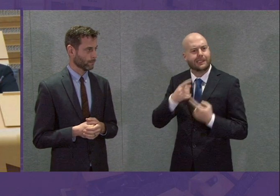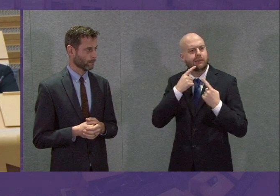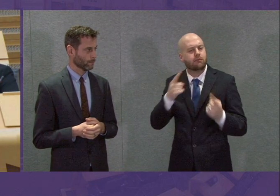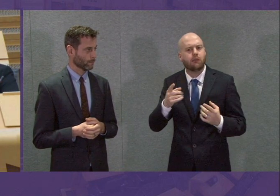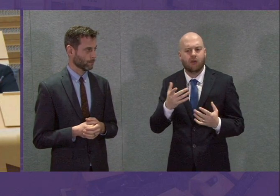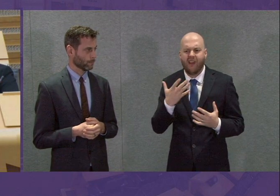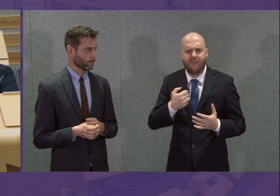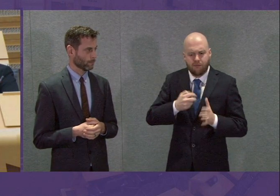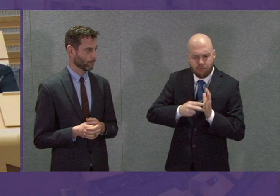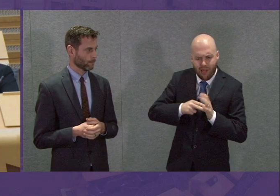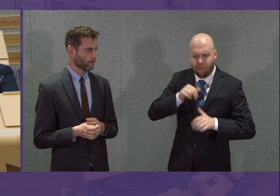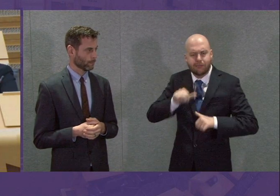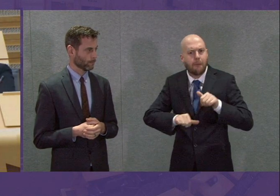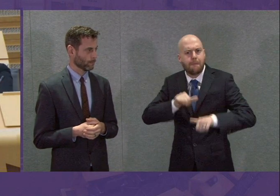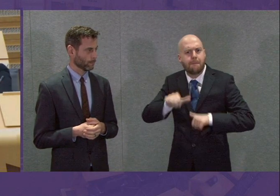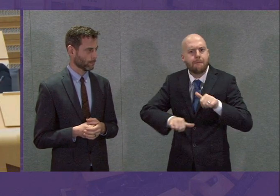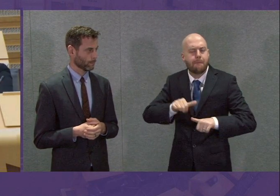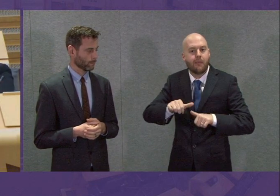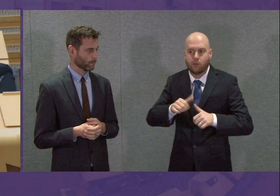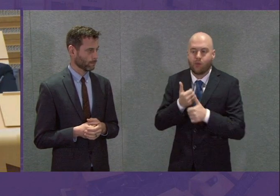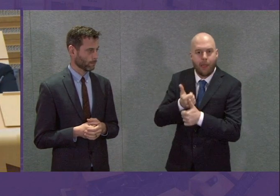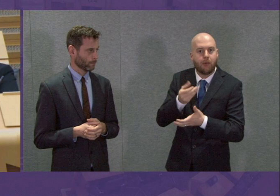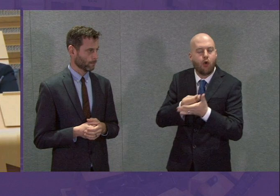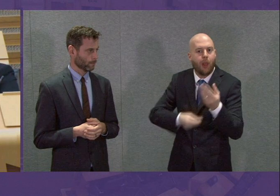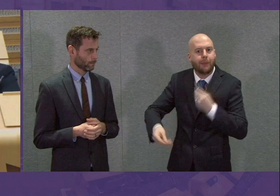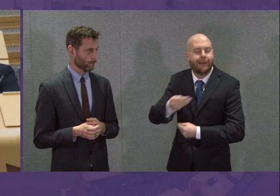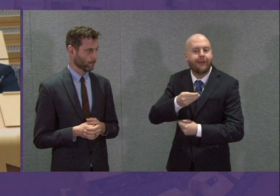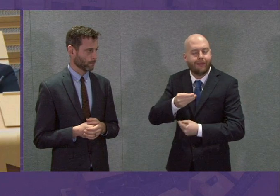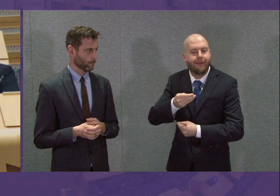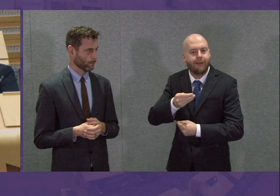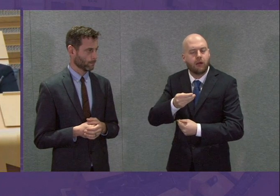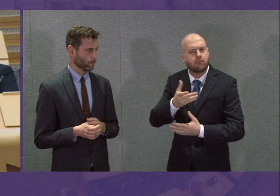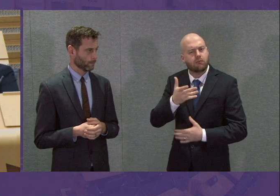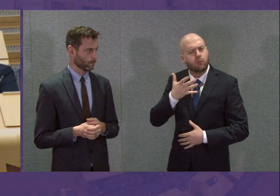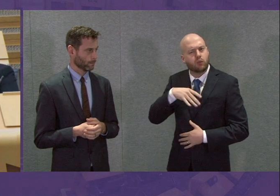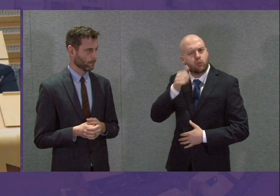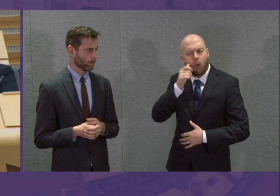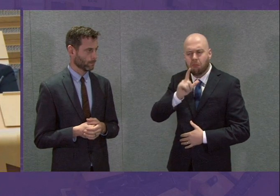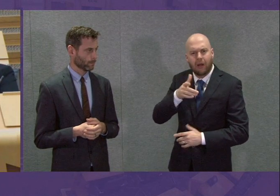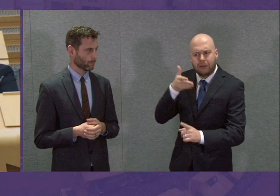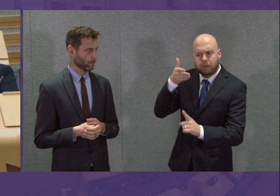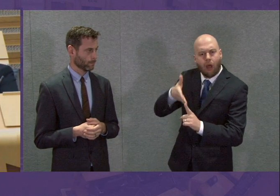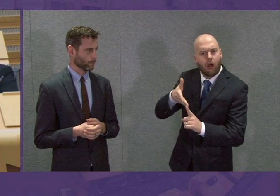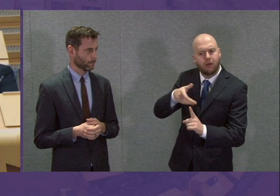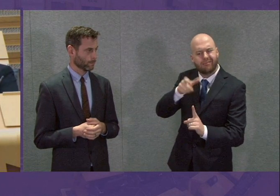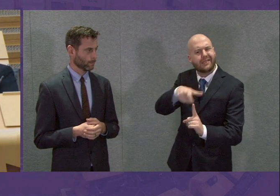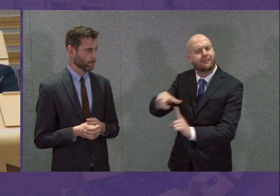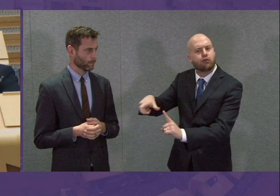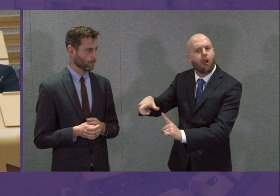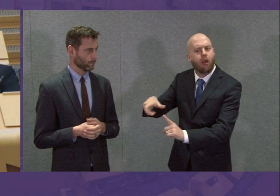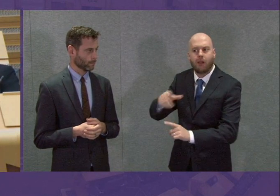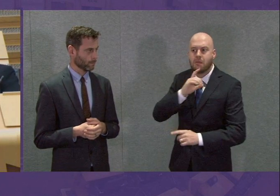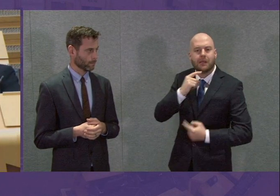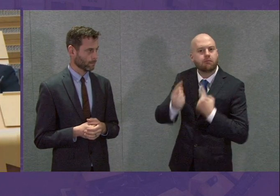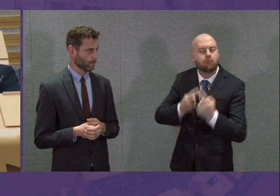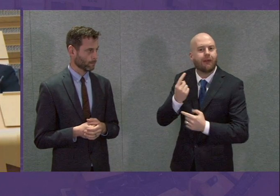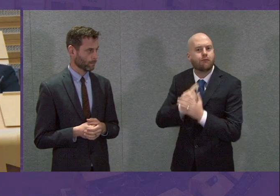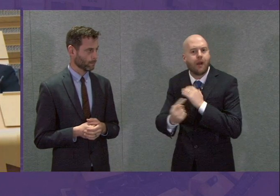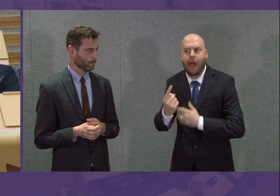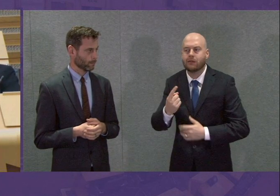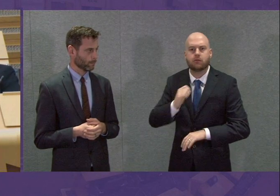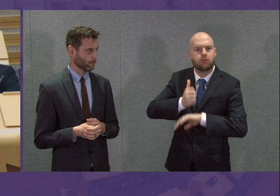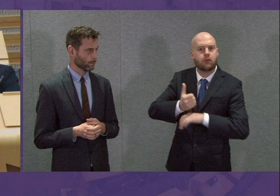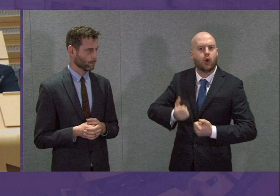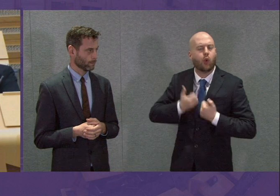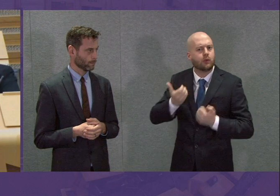and that there is a pressing need for further detailed assistance targeted in support of individuals. However, on Tuesday, the UK government unveiled a